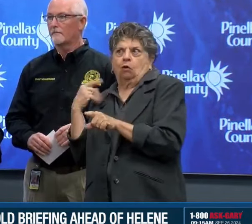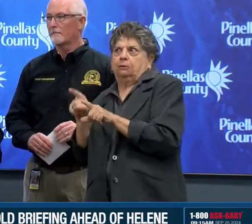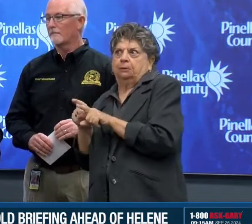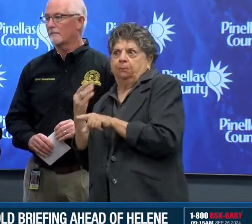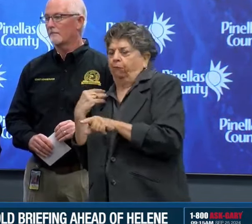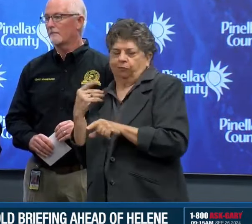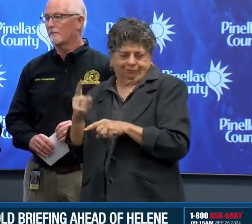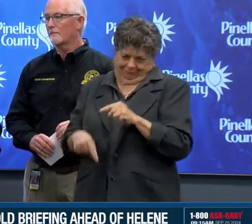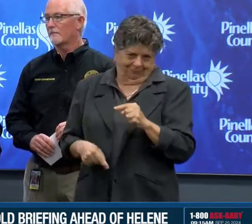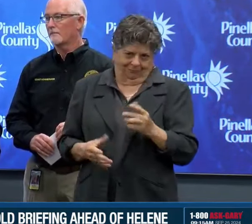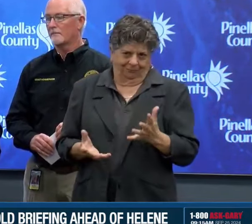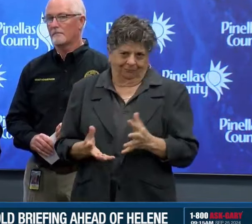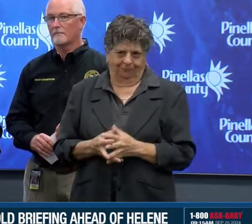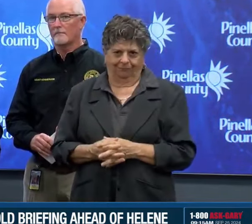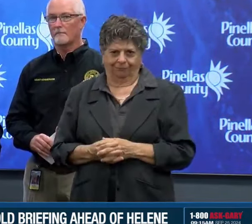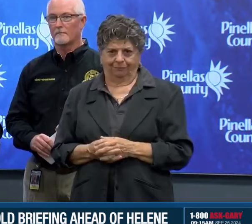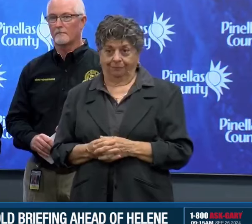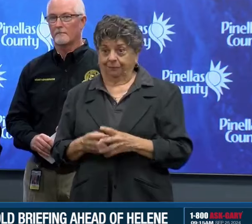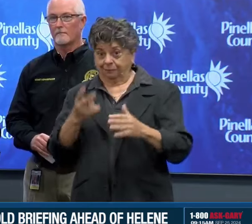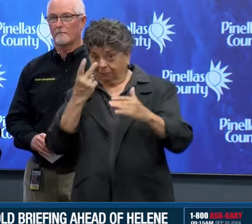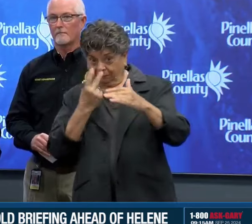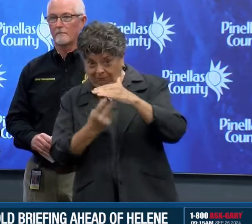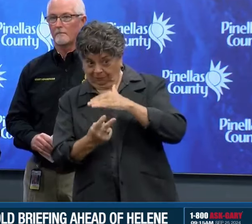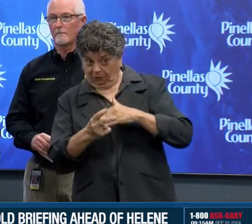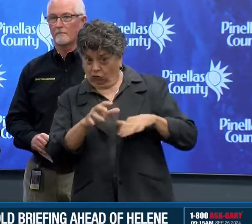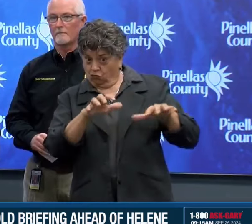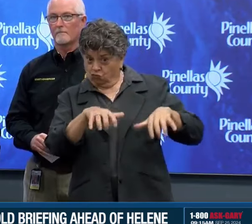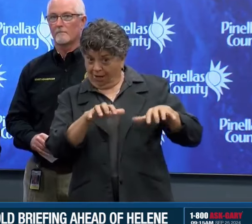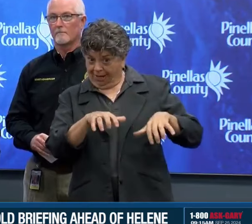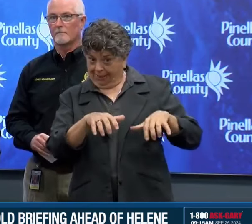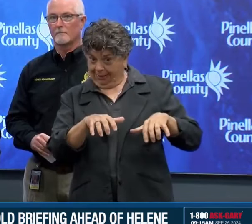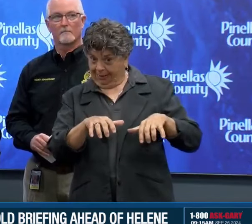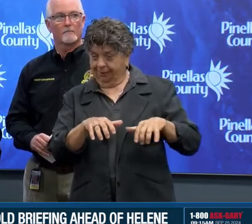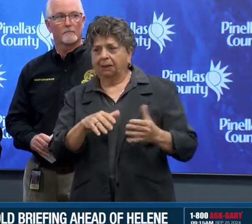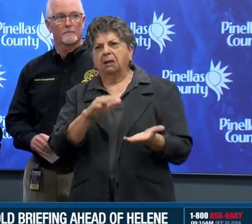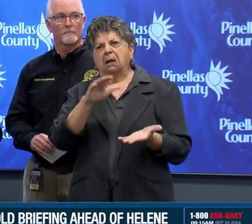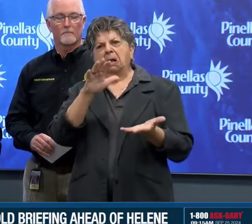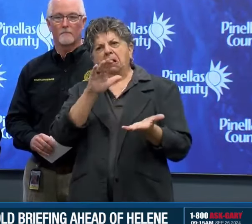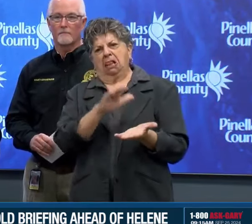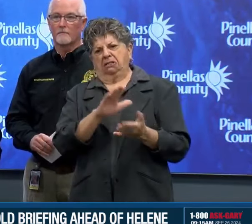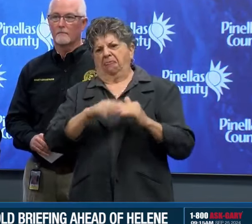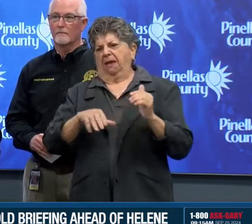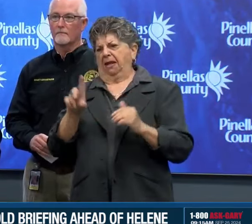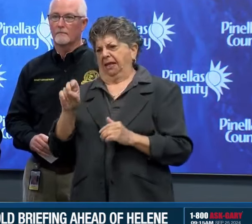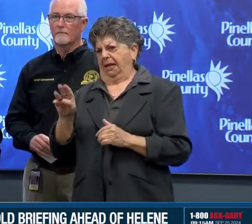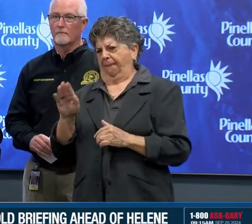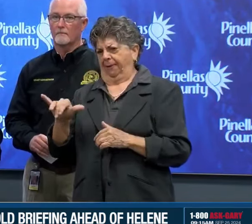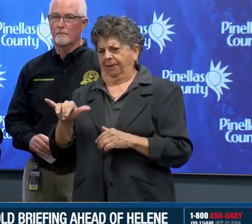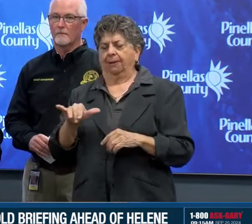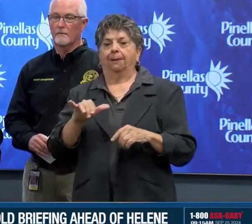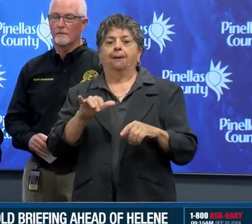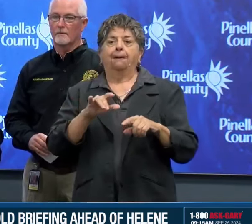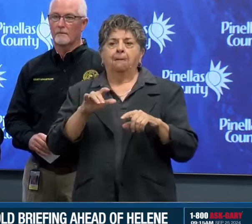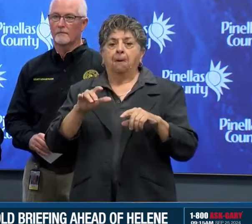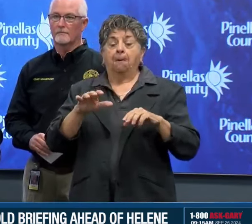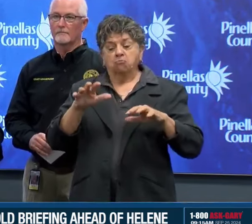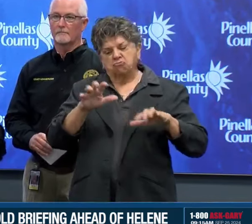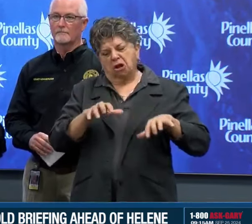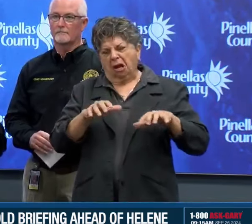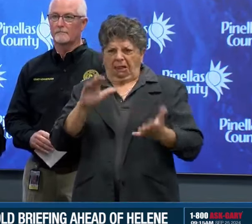for rain are very different than Debbie, right? So with Debbie, we did expect heavy rainfalls and we had a lot of inland areas that flooded.